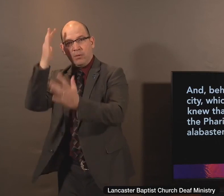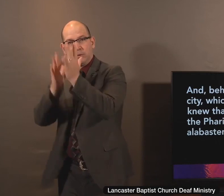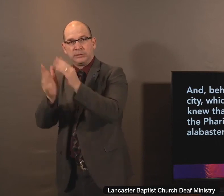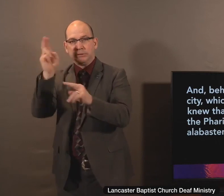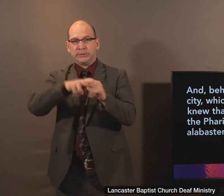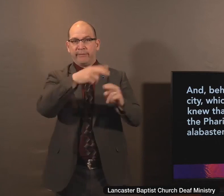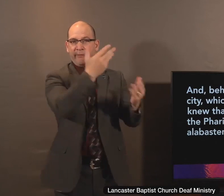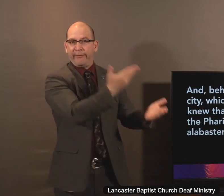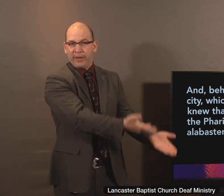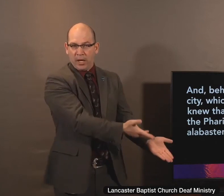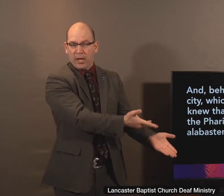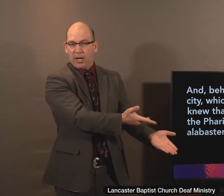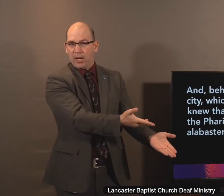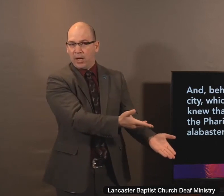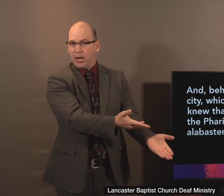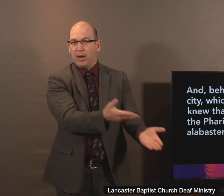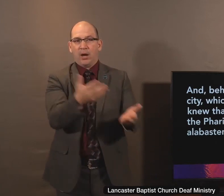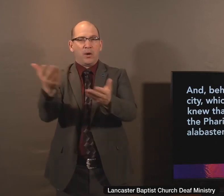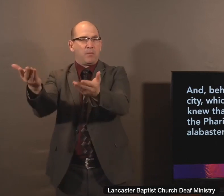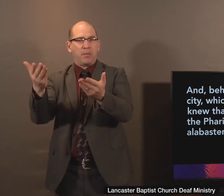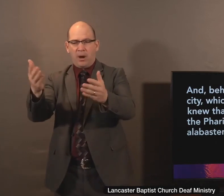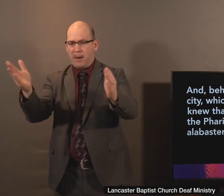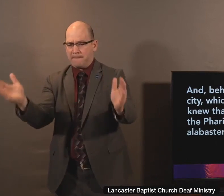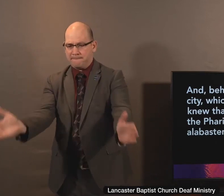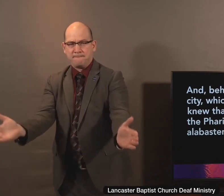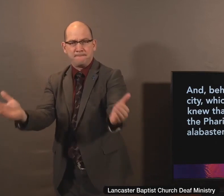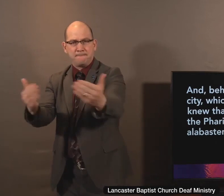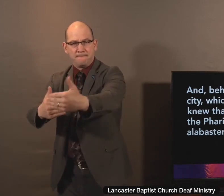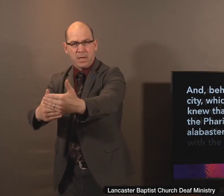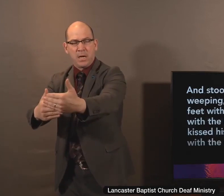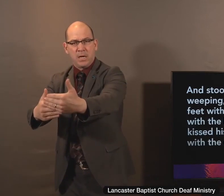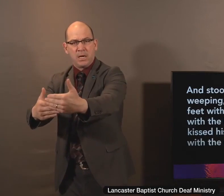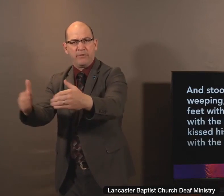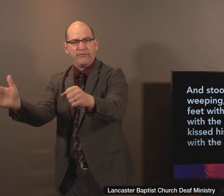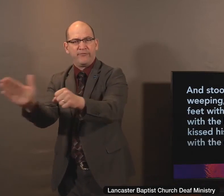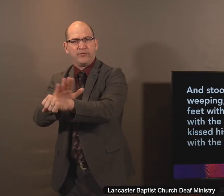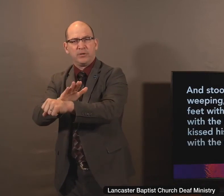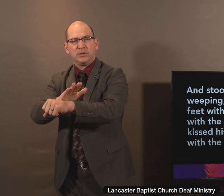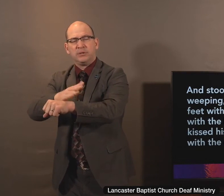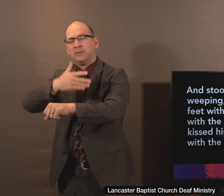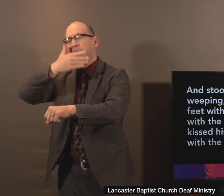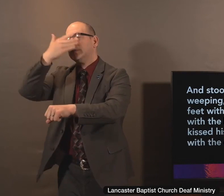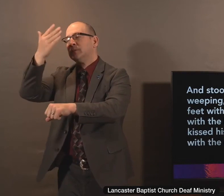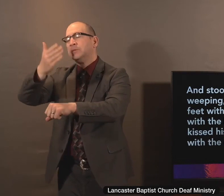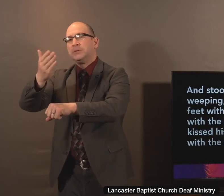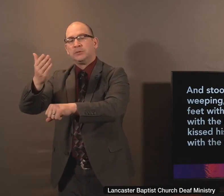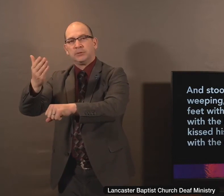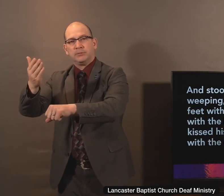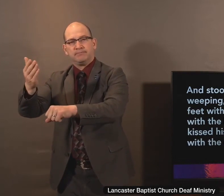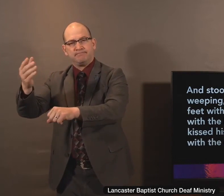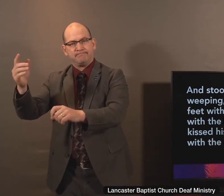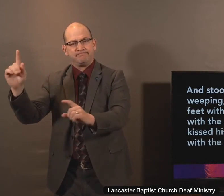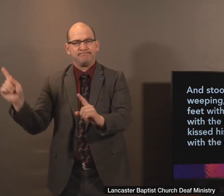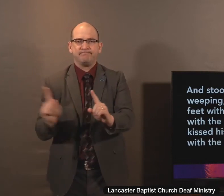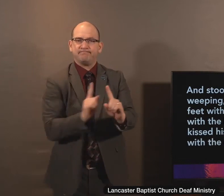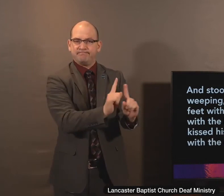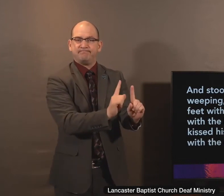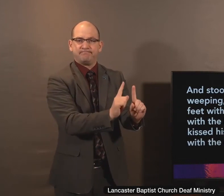Pharisee's house, brought an alabaster box of ointment, and stood at his feet behind him weeping, and began to